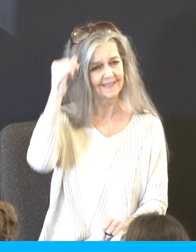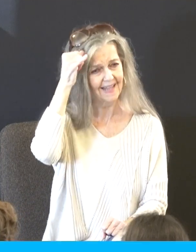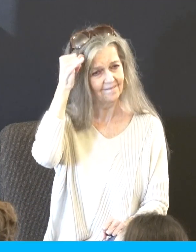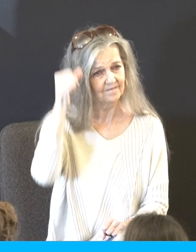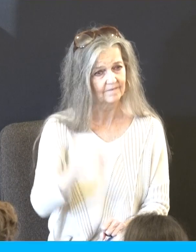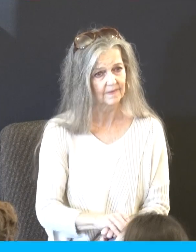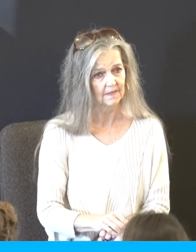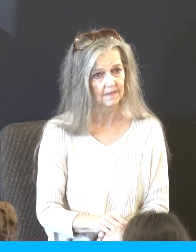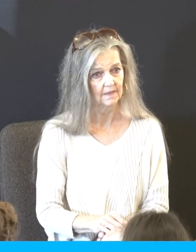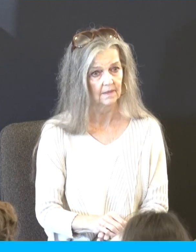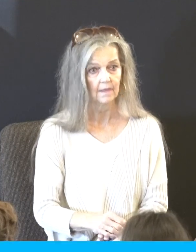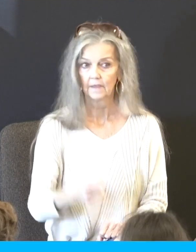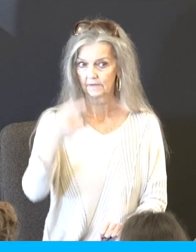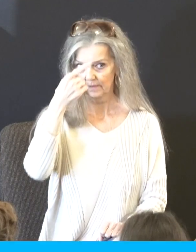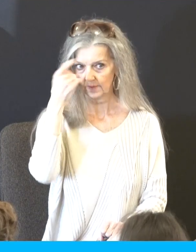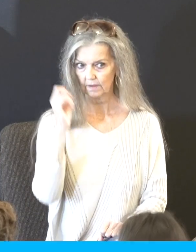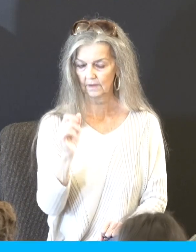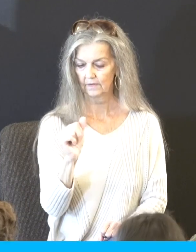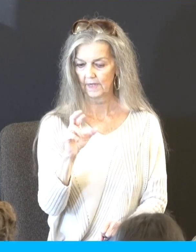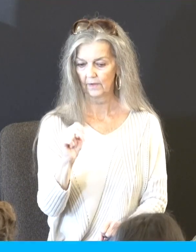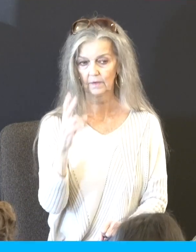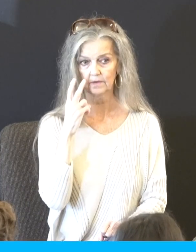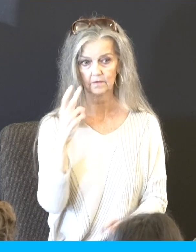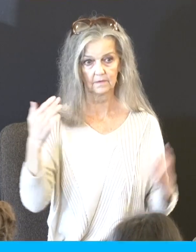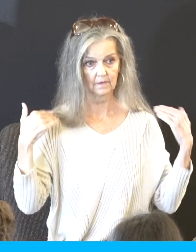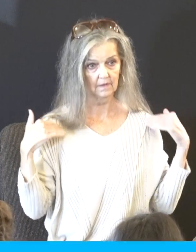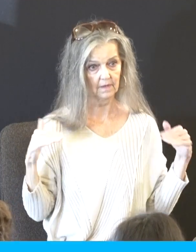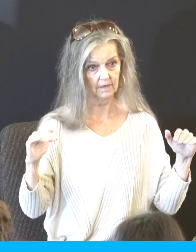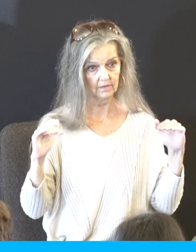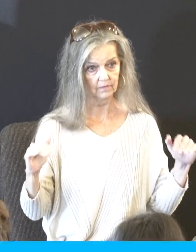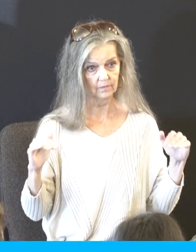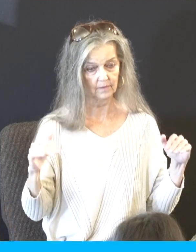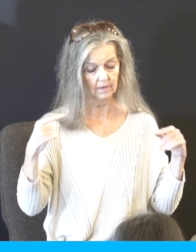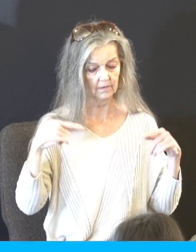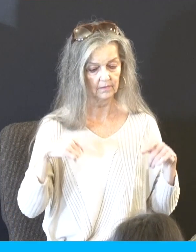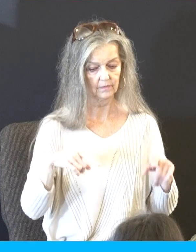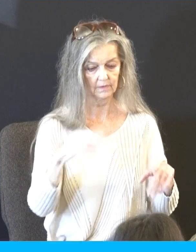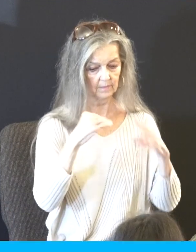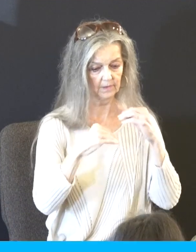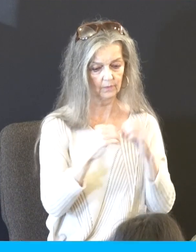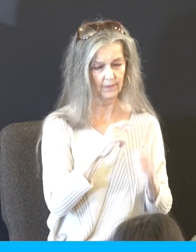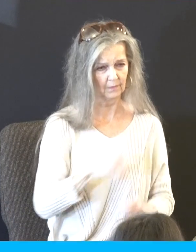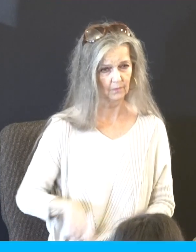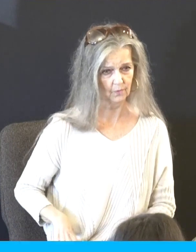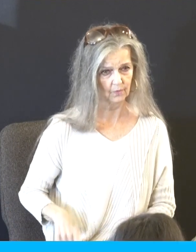Was it because Aaron saw cherubim when they had that meal with the Lord? Or was it because of the influence of Egypt?